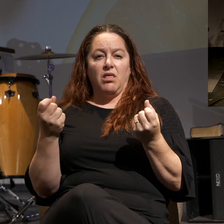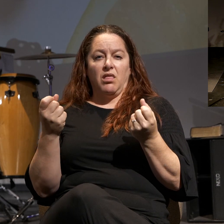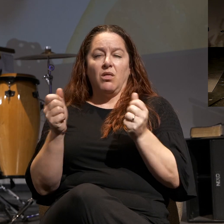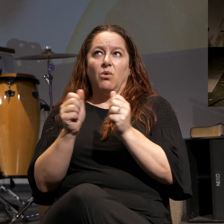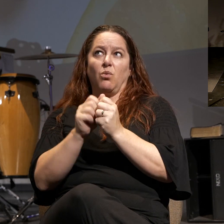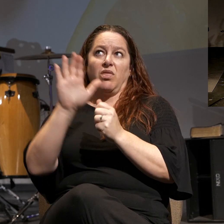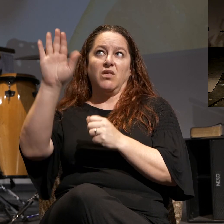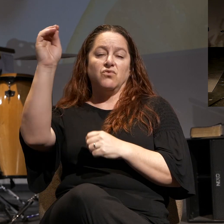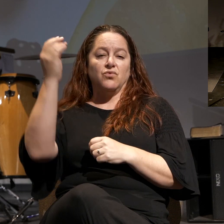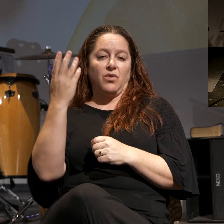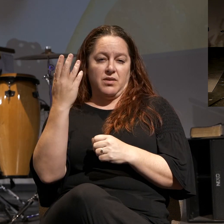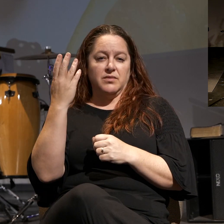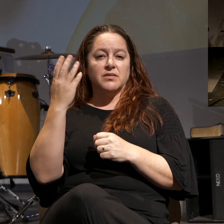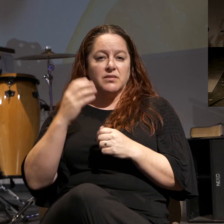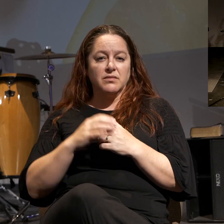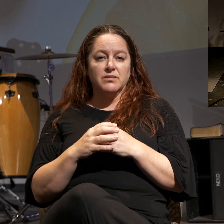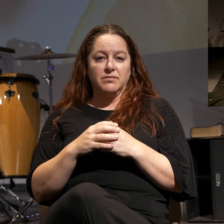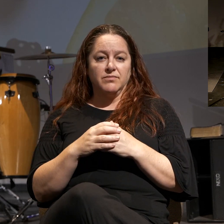grace.